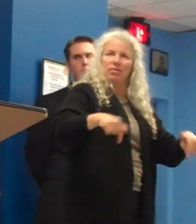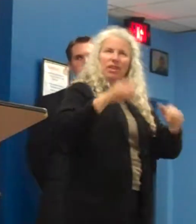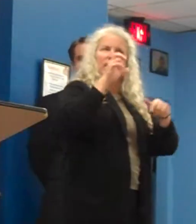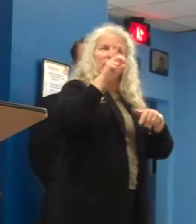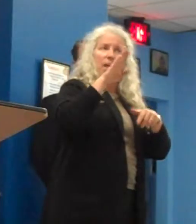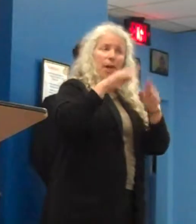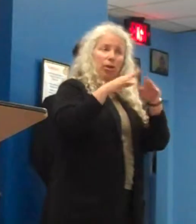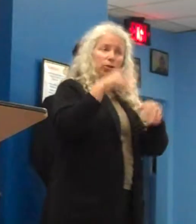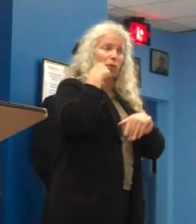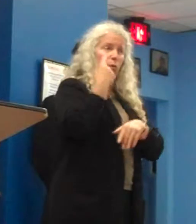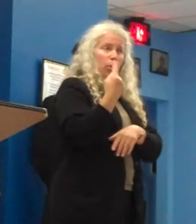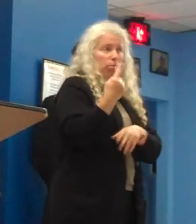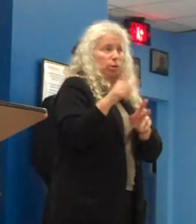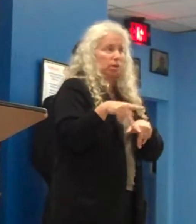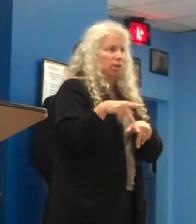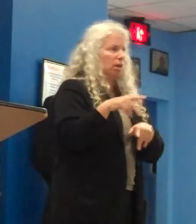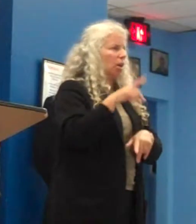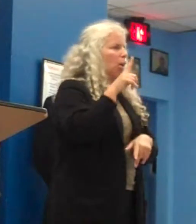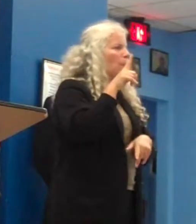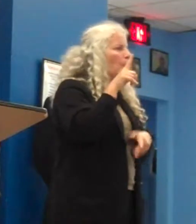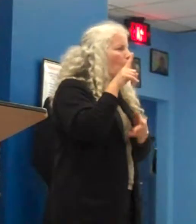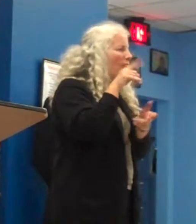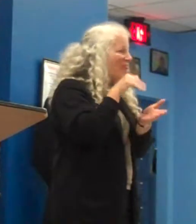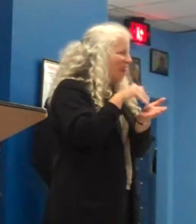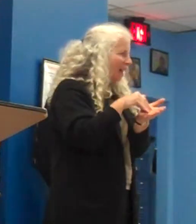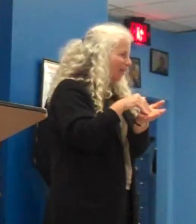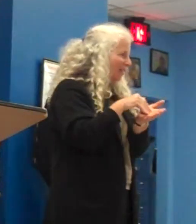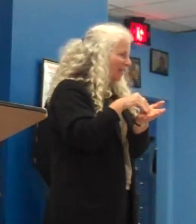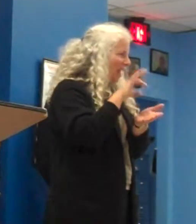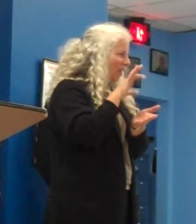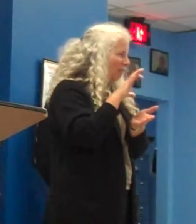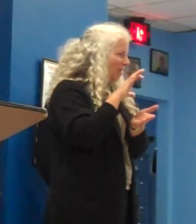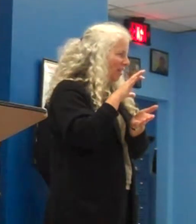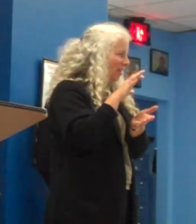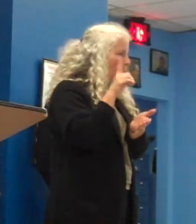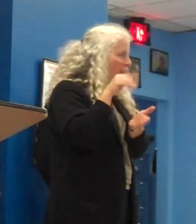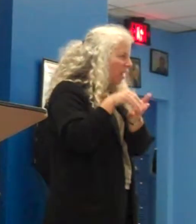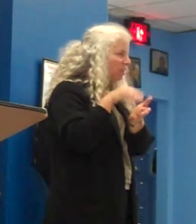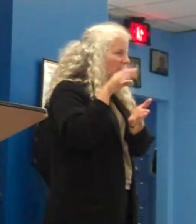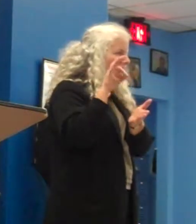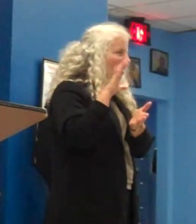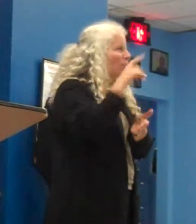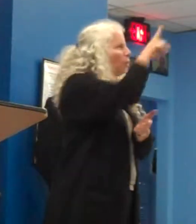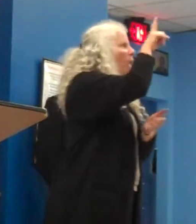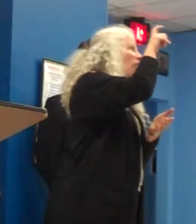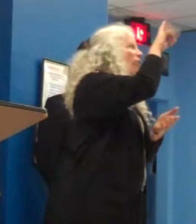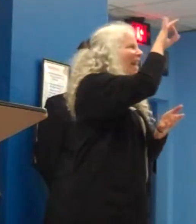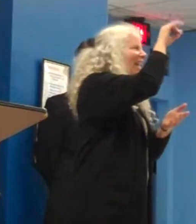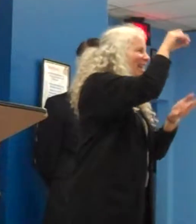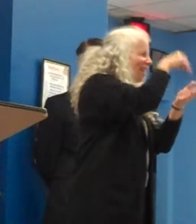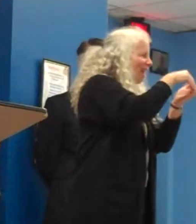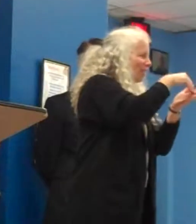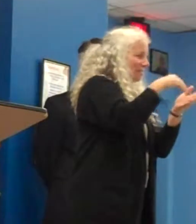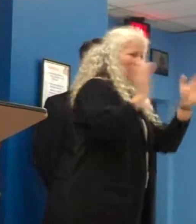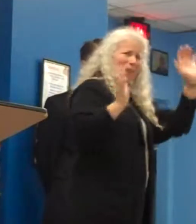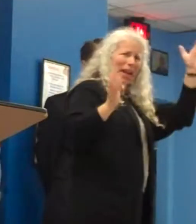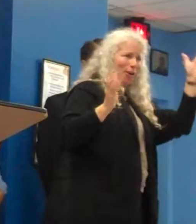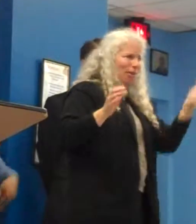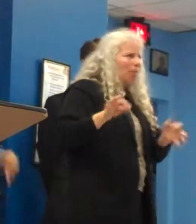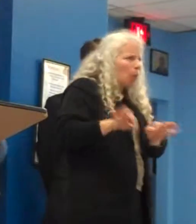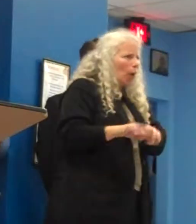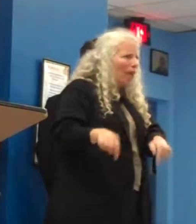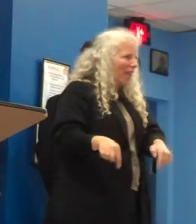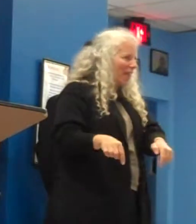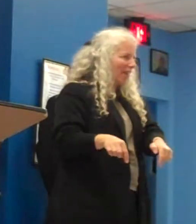services cost approximately $1,900 per member per year. Again, we would ask for your continued